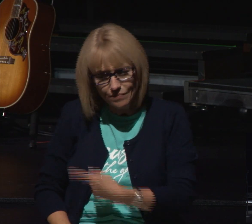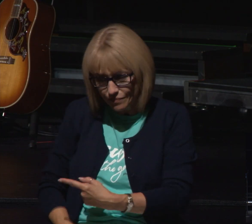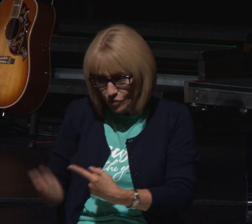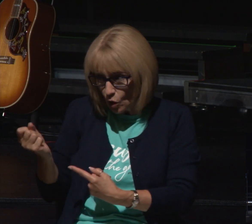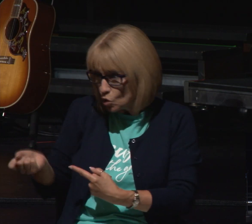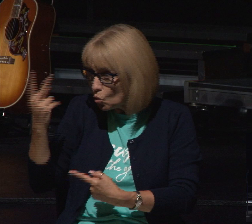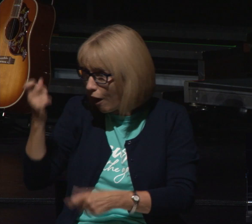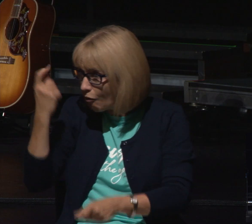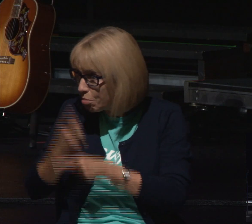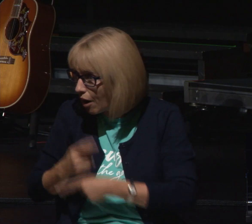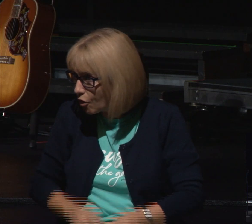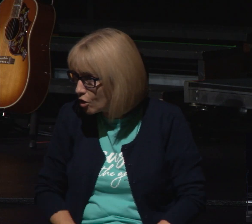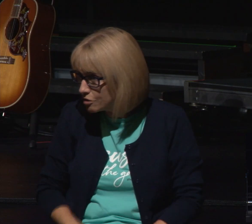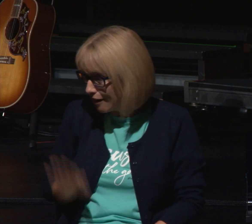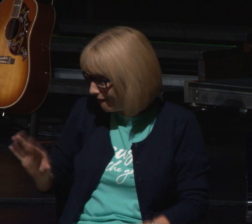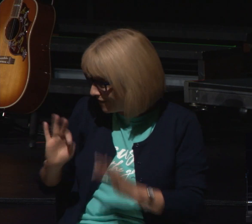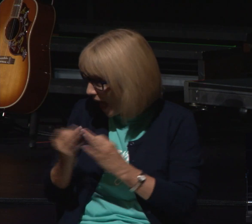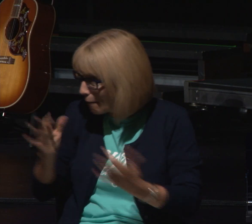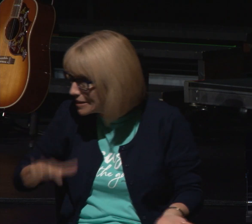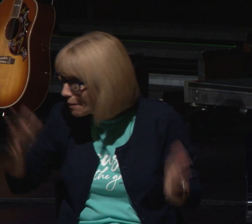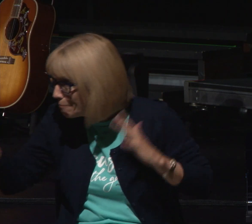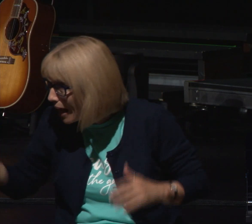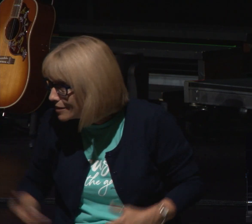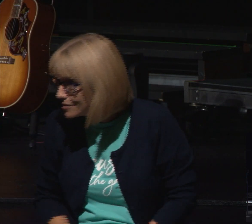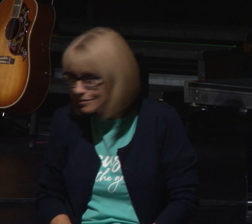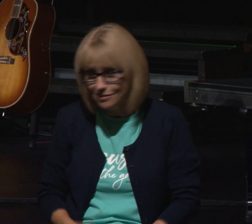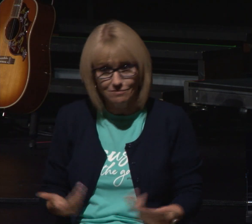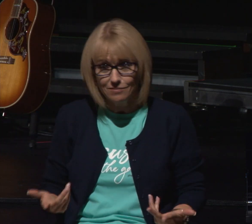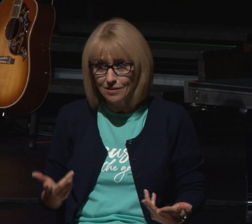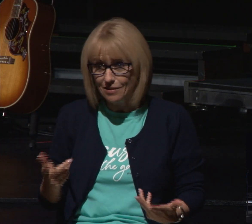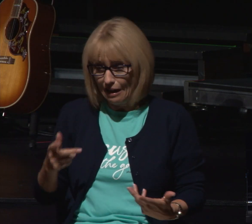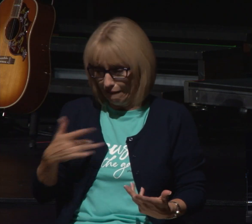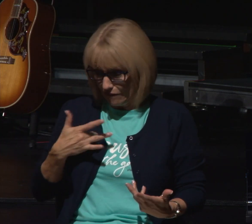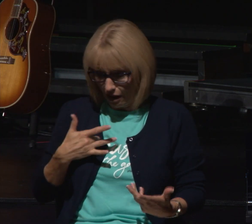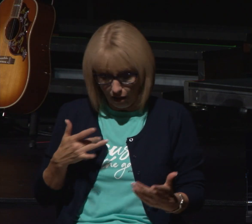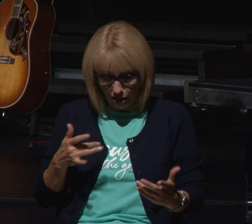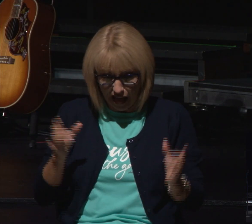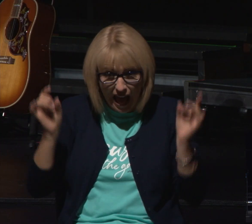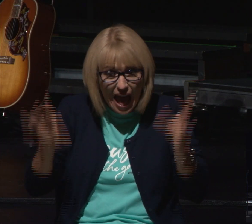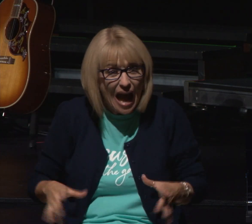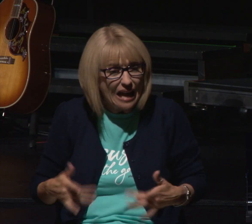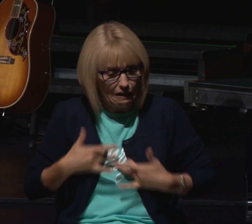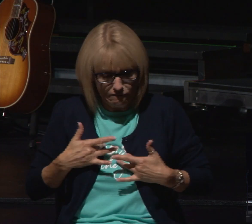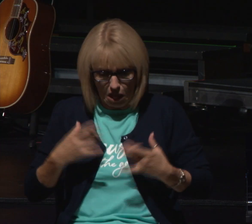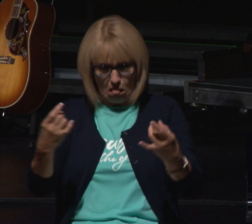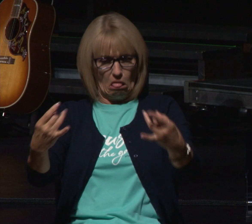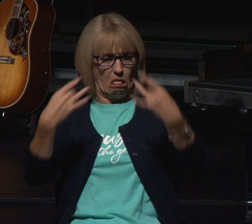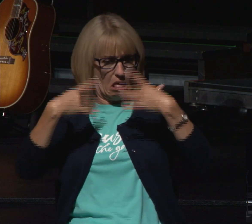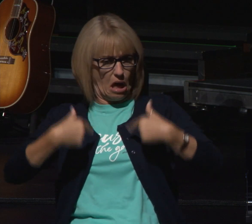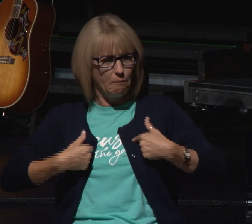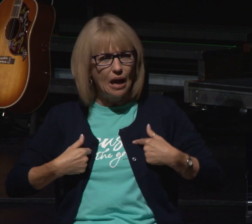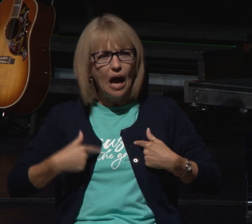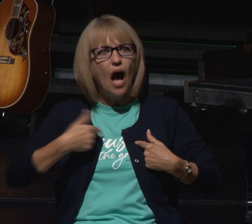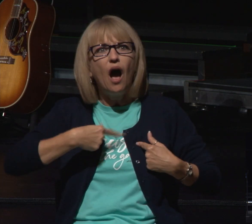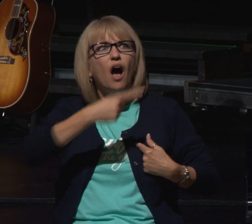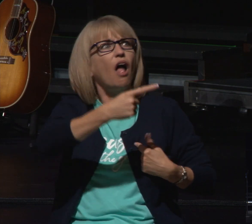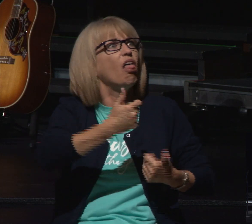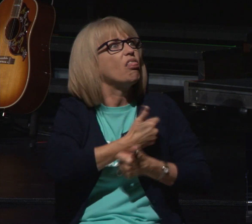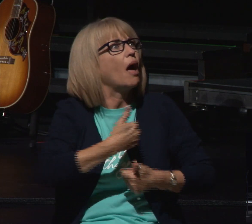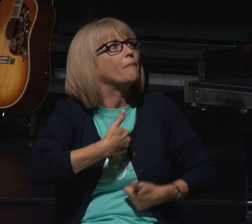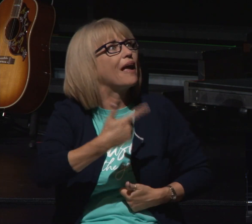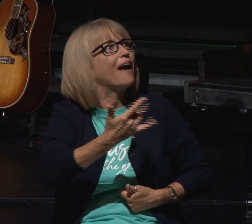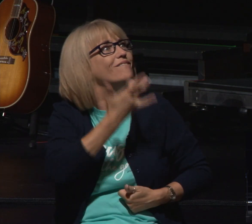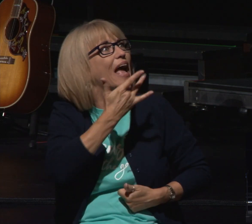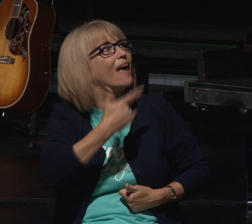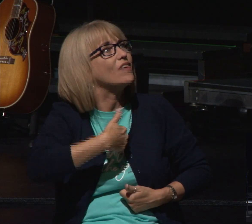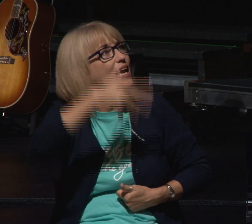this dysfunctional family he's a mess there's a hatred there's despise he becomes a slave he went from being the favored son